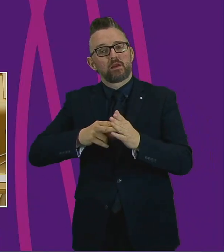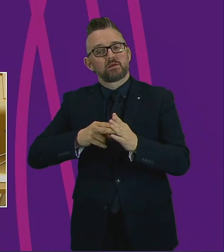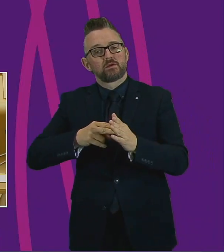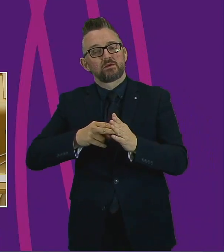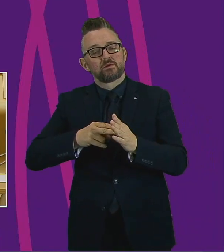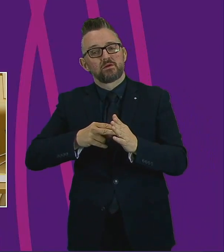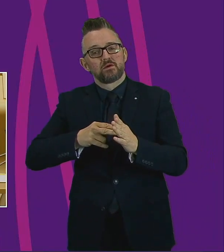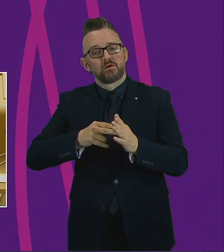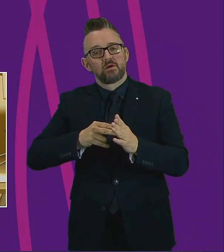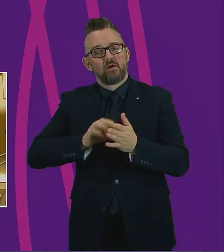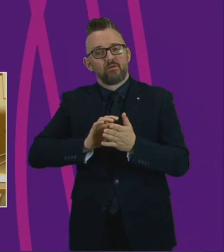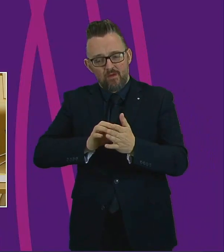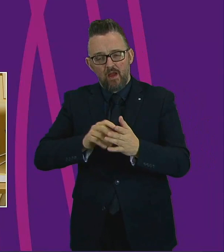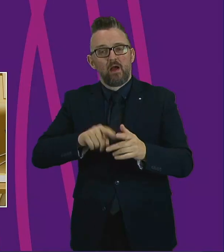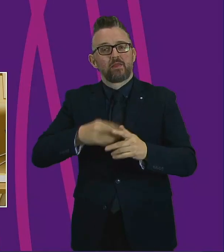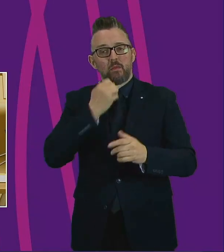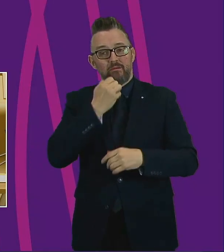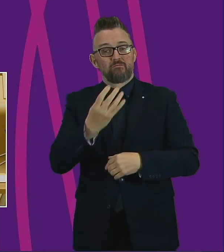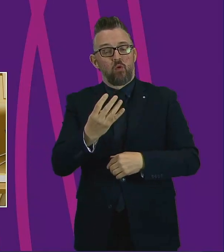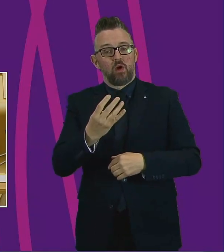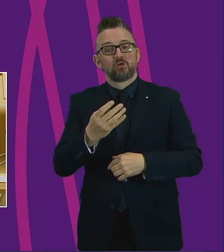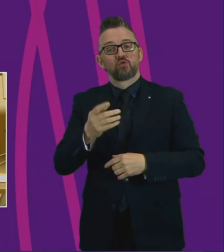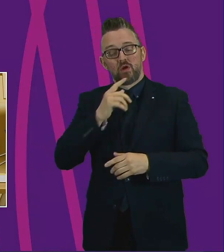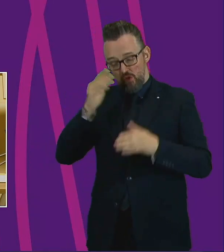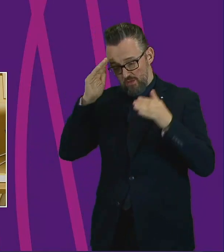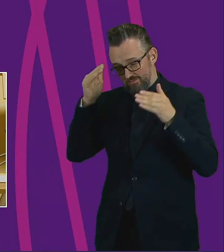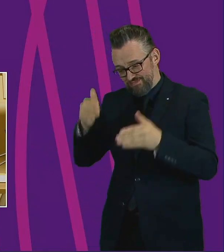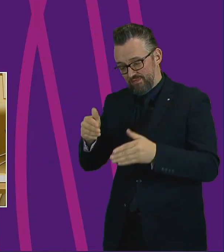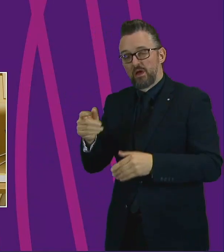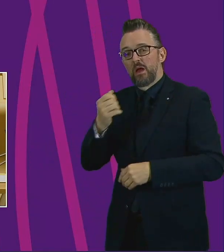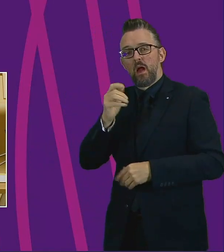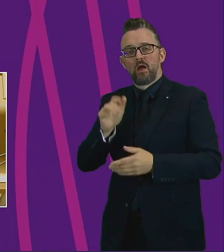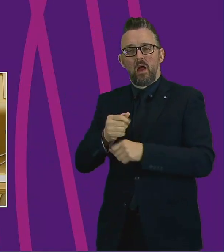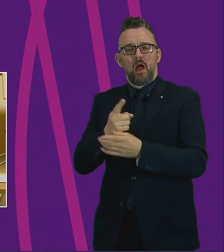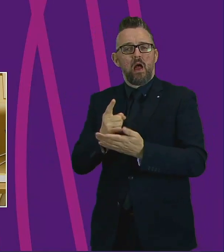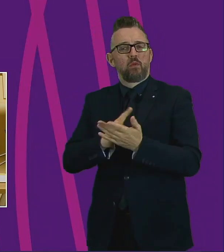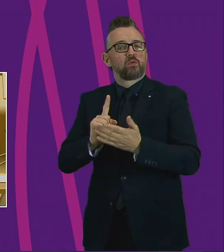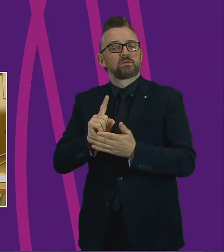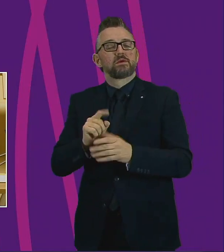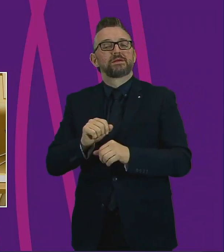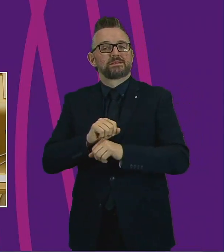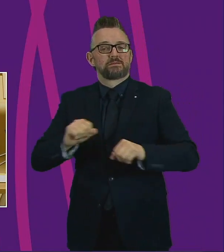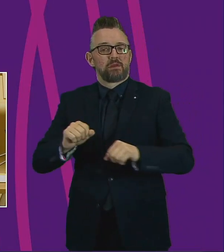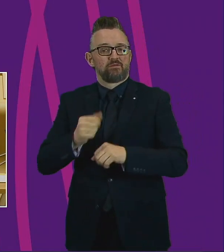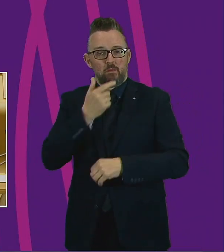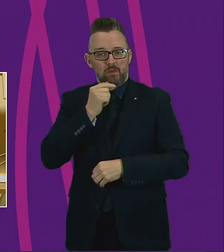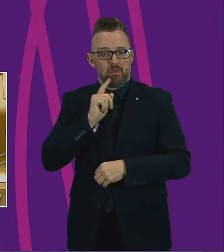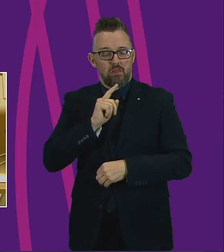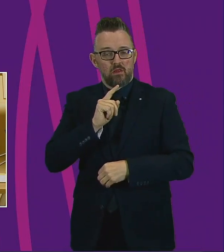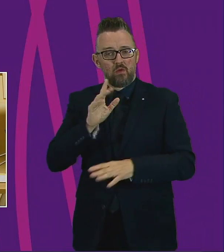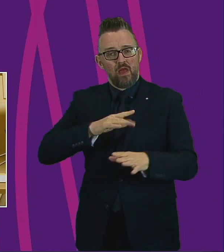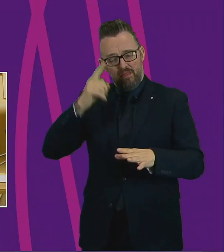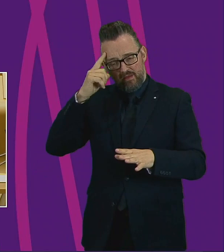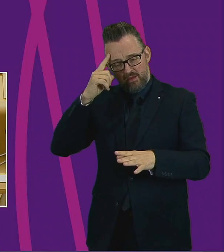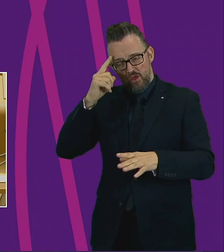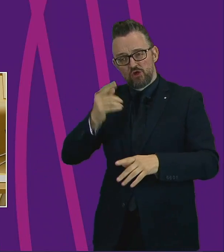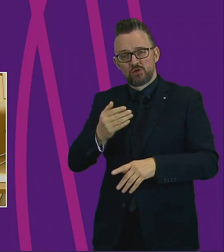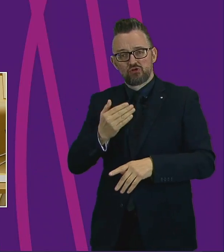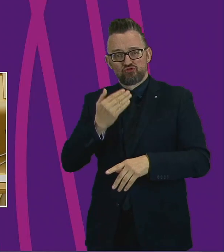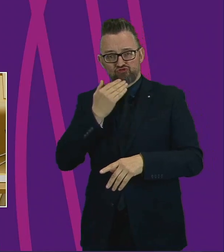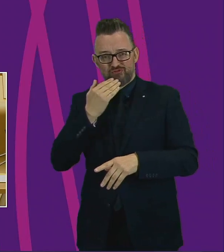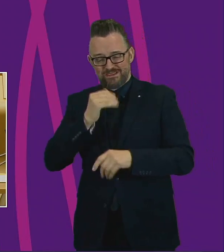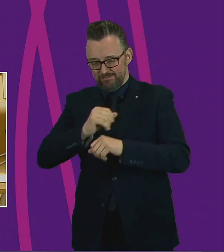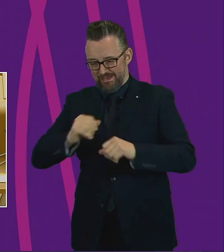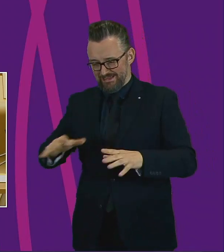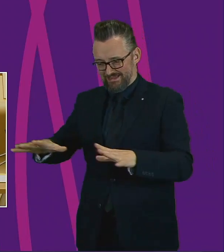space for people should be at the forefront of our thinking and we must protect what green spaces we have. I would